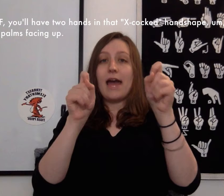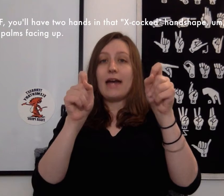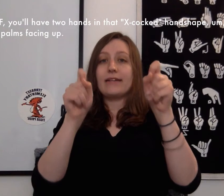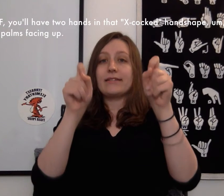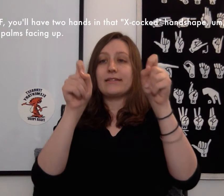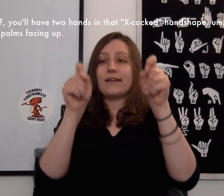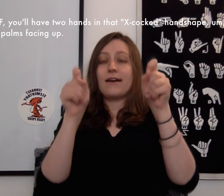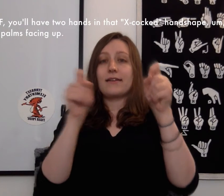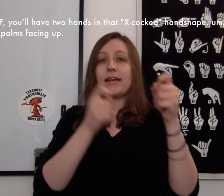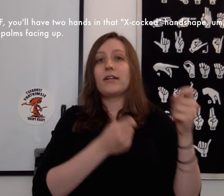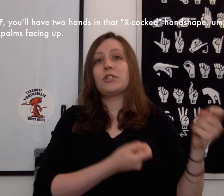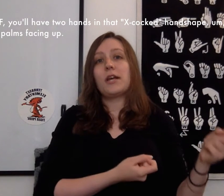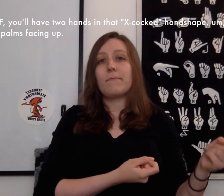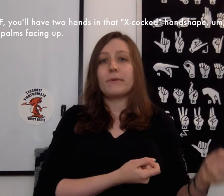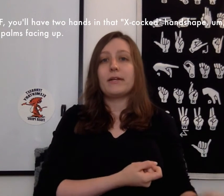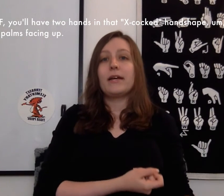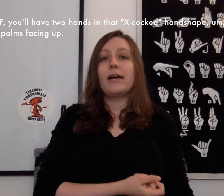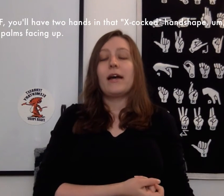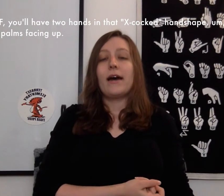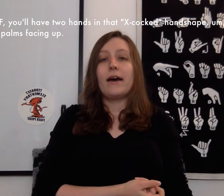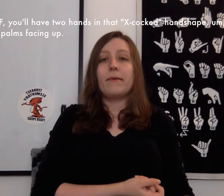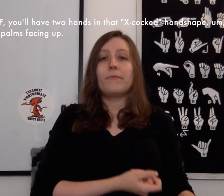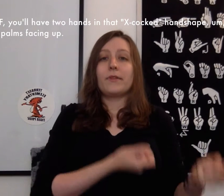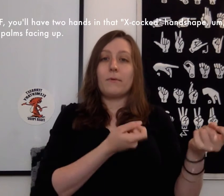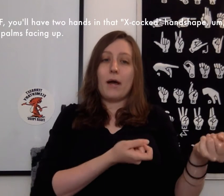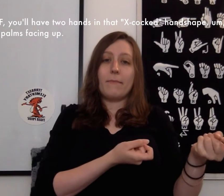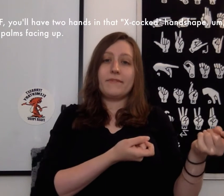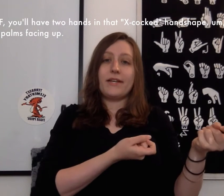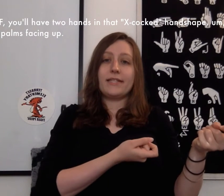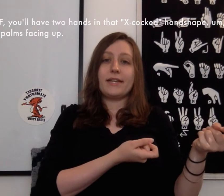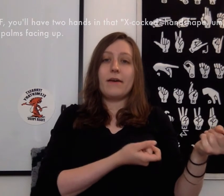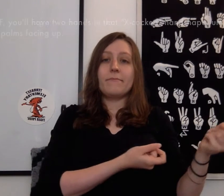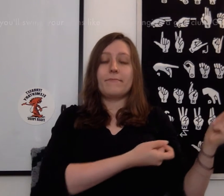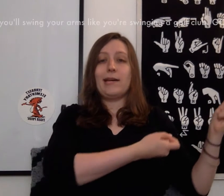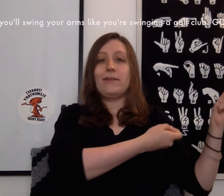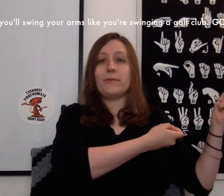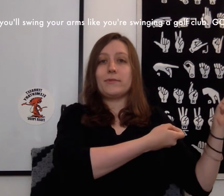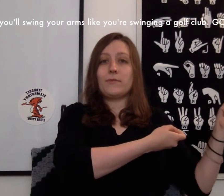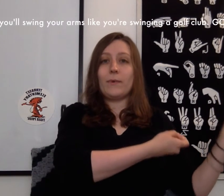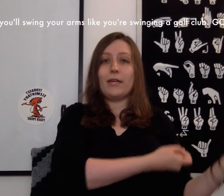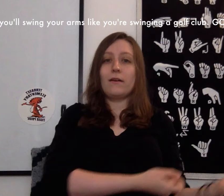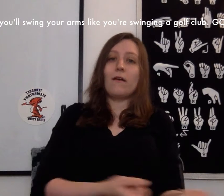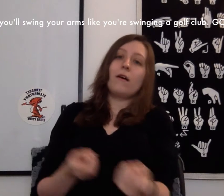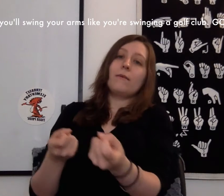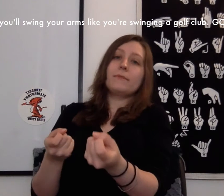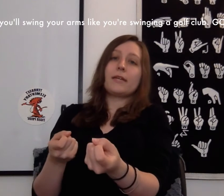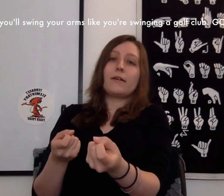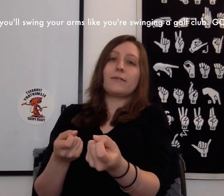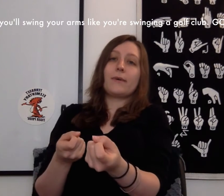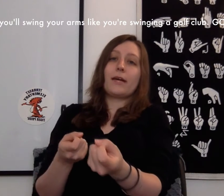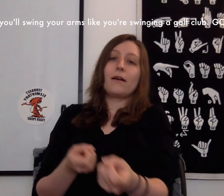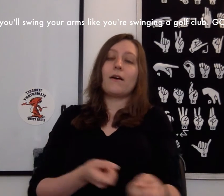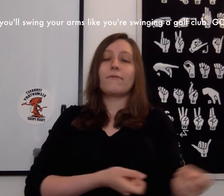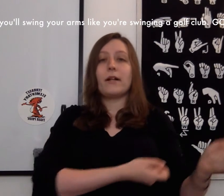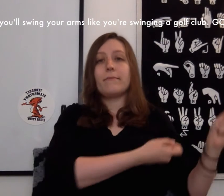X cocked handshape with your palms facing up and you'll swing your arms like you're swinging a golf club.